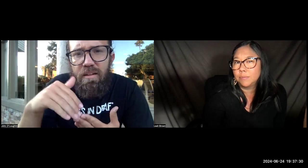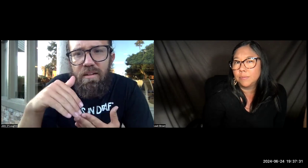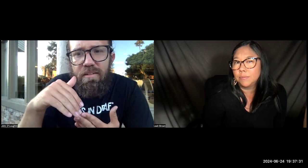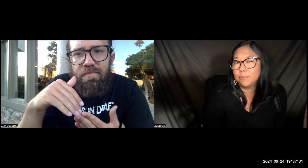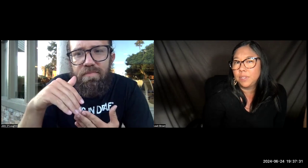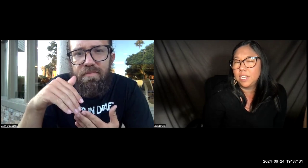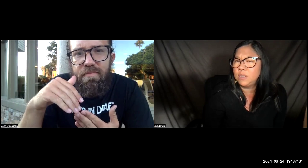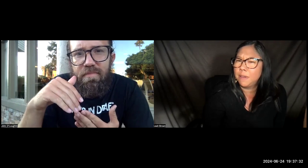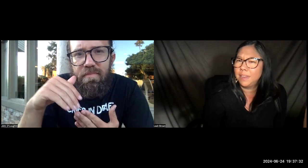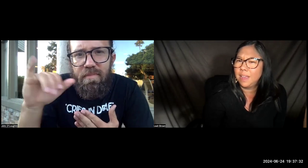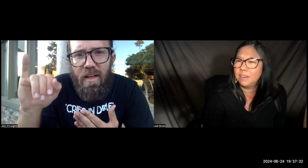Can you spell that again?